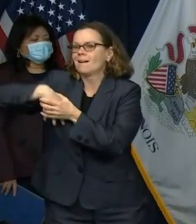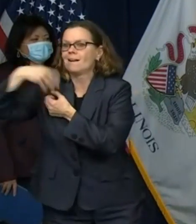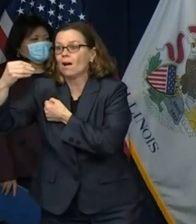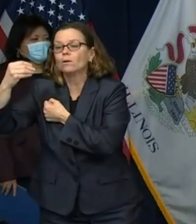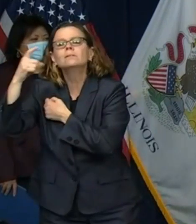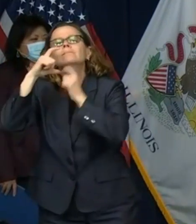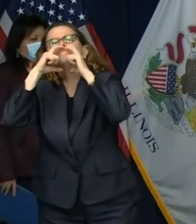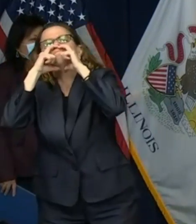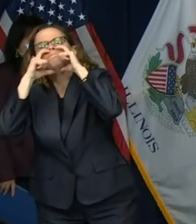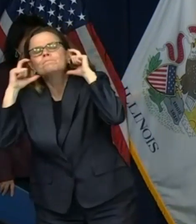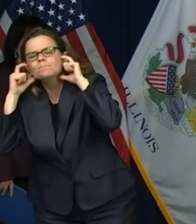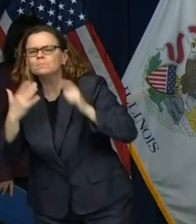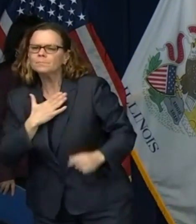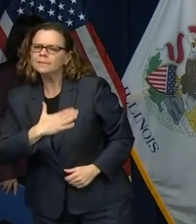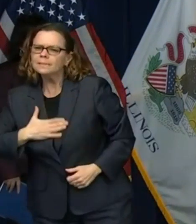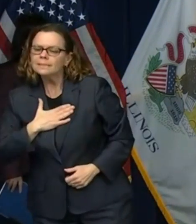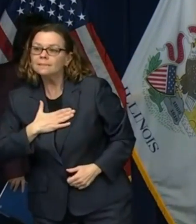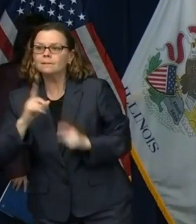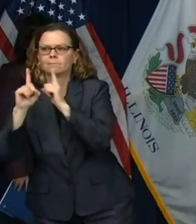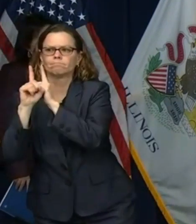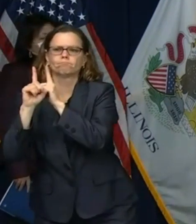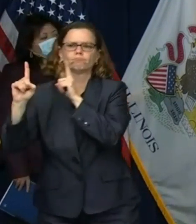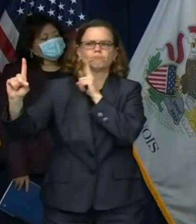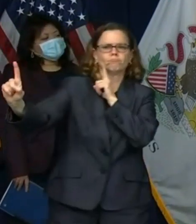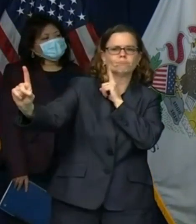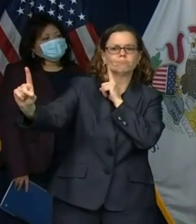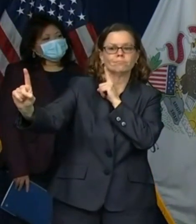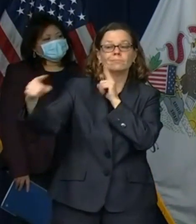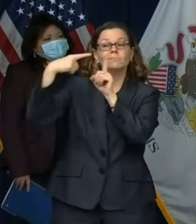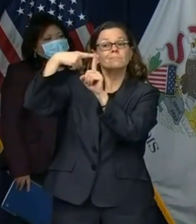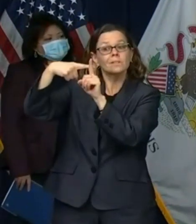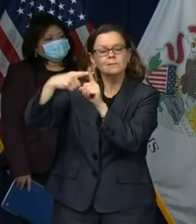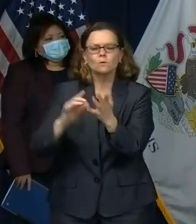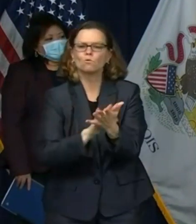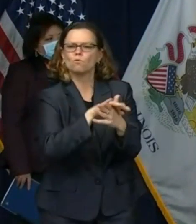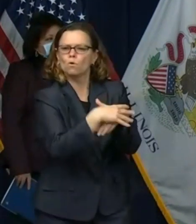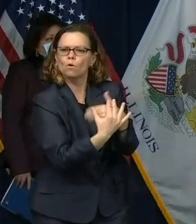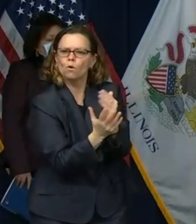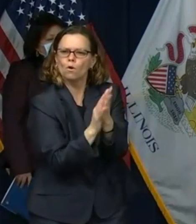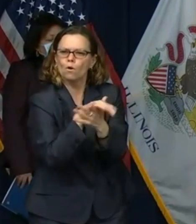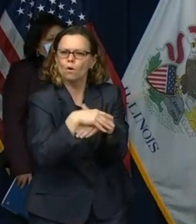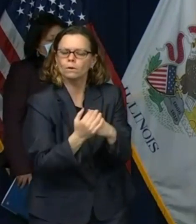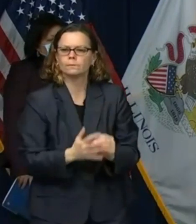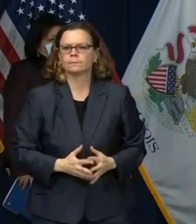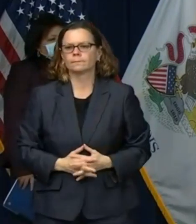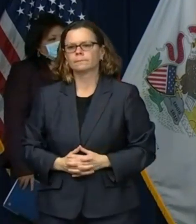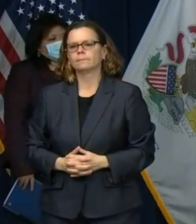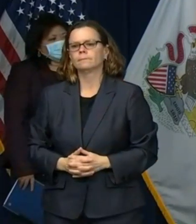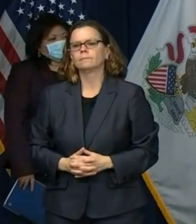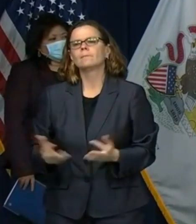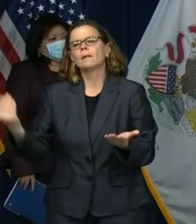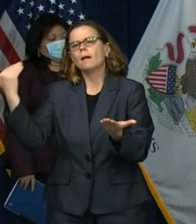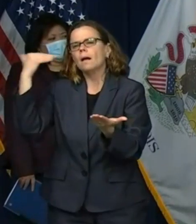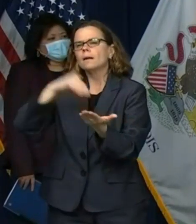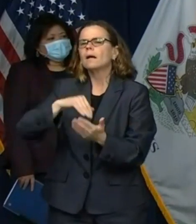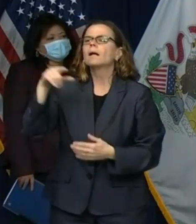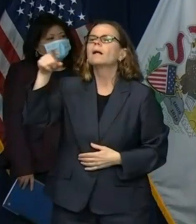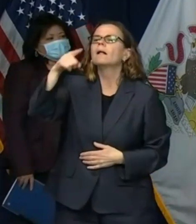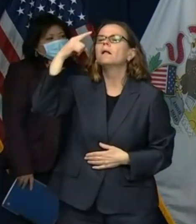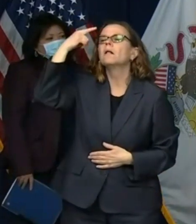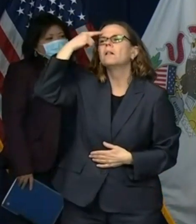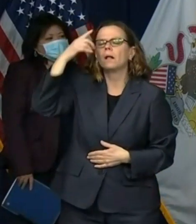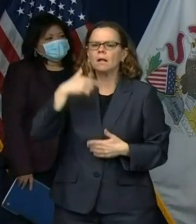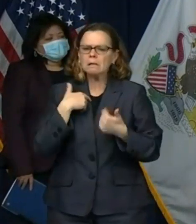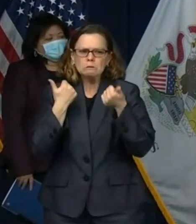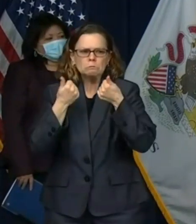please do not try home remedies that involve ingesting cleaners or disinfectants you could have very